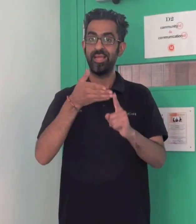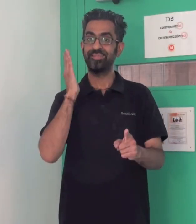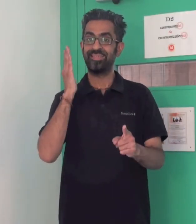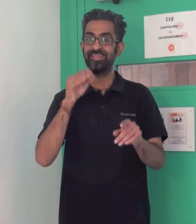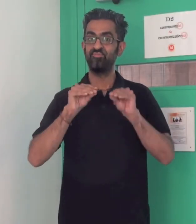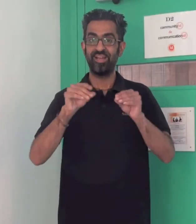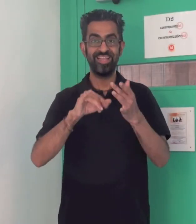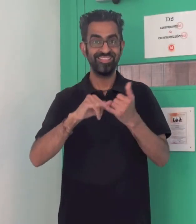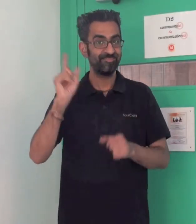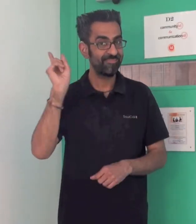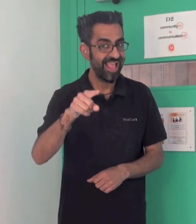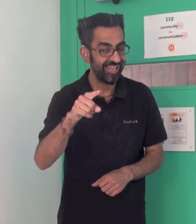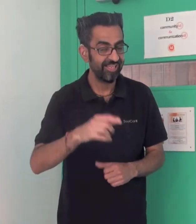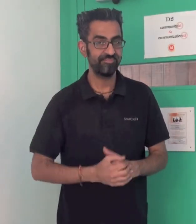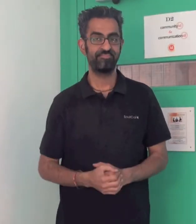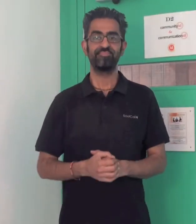Communication ID training is back!